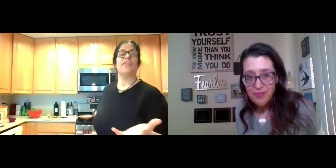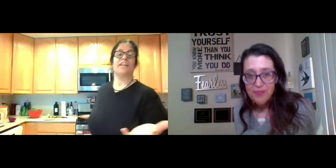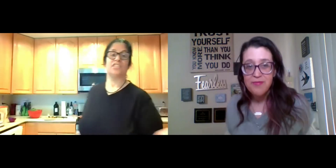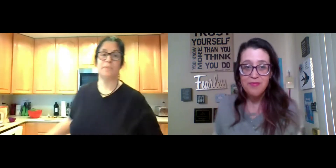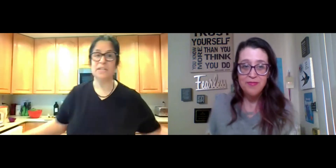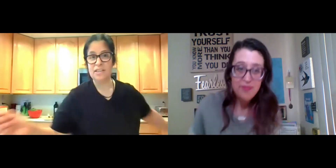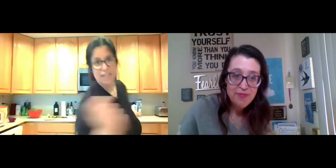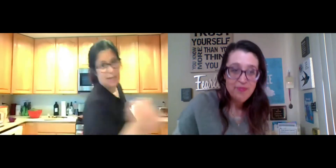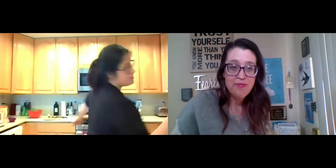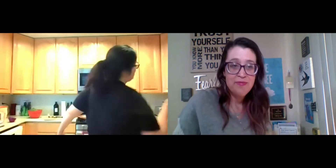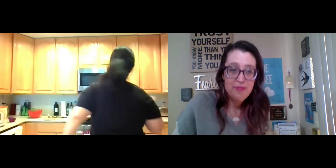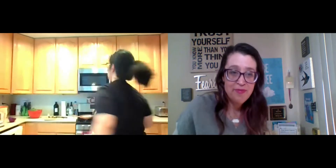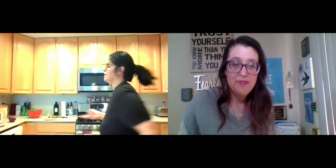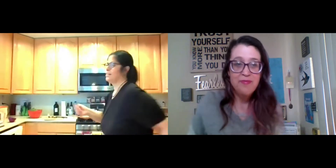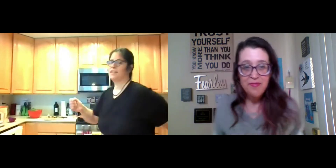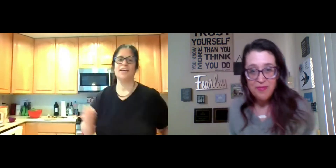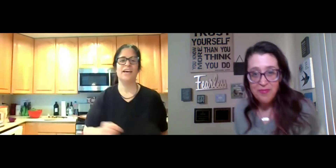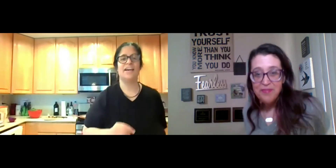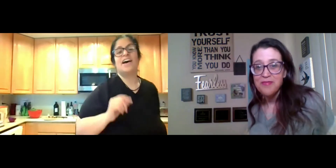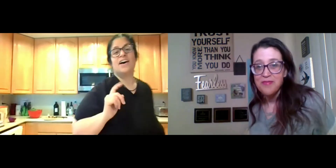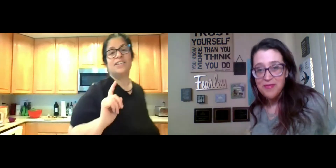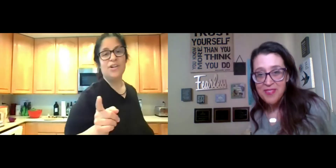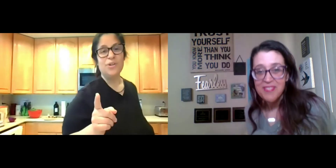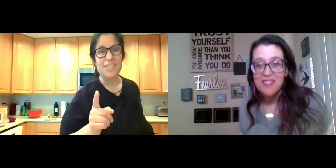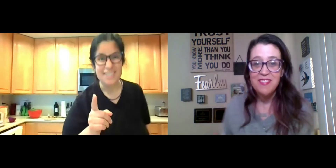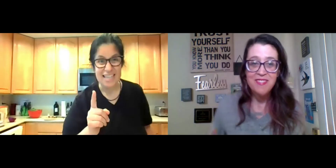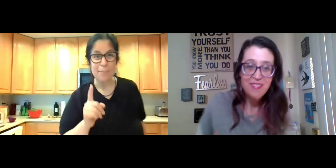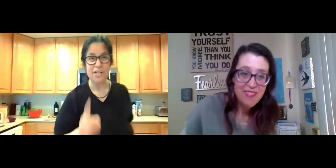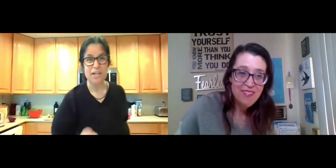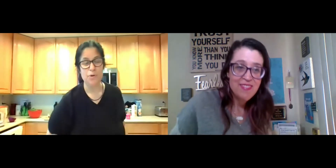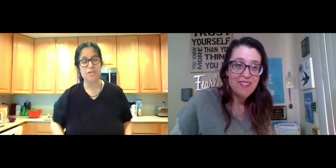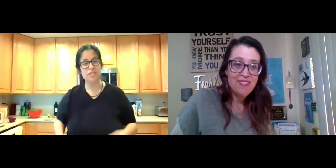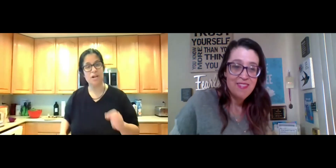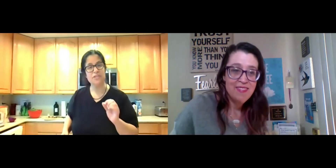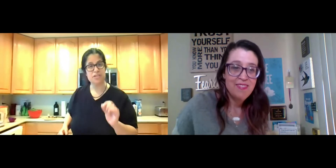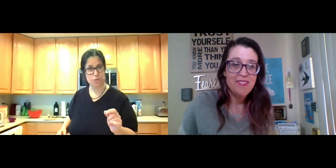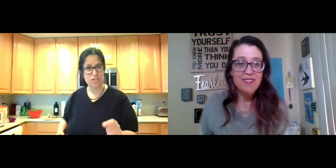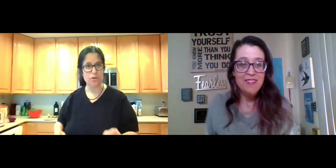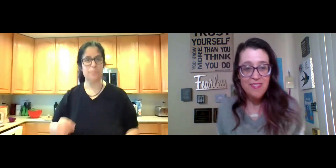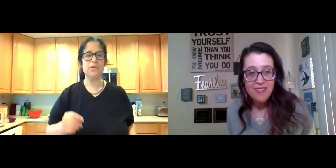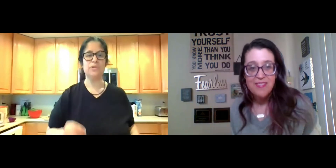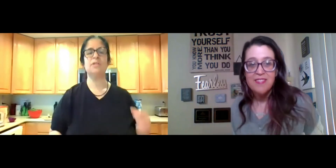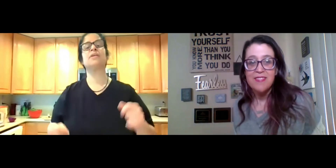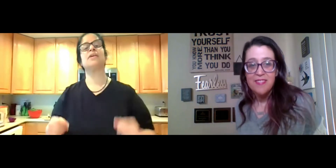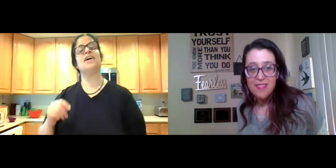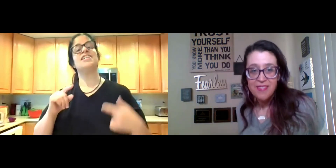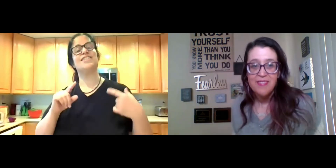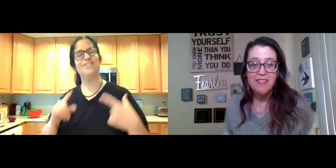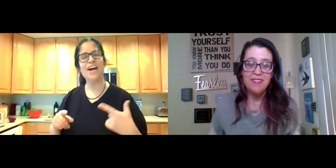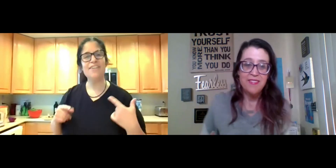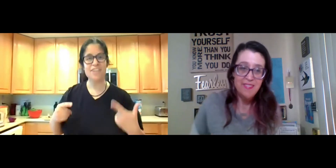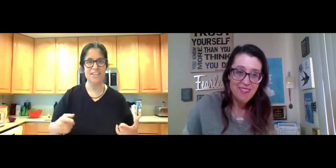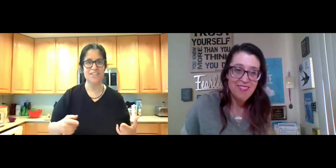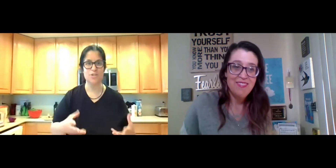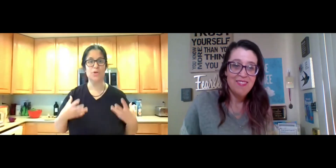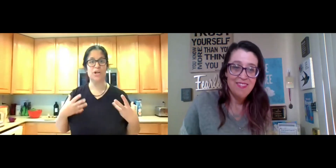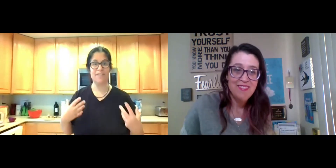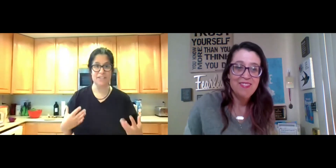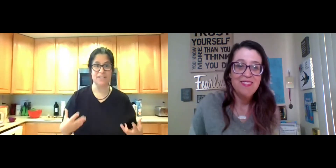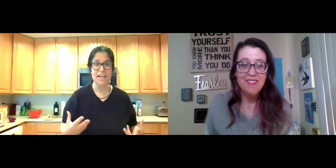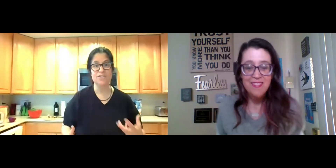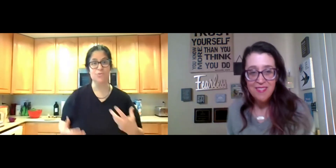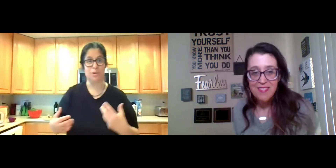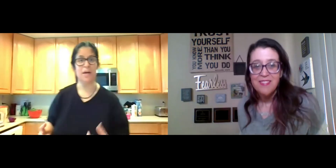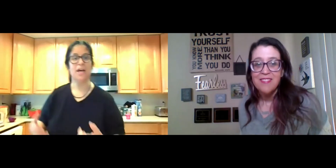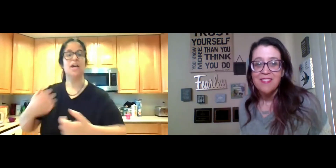that spinning thing, would say, not only does that break up cortisol, the stress hormone. So if you have kids who are